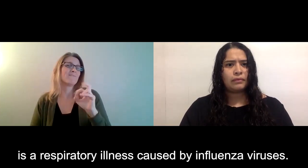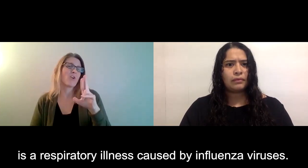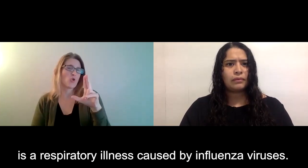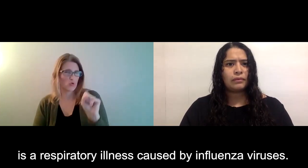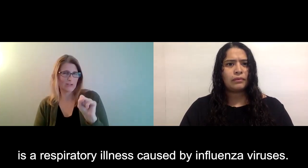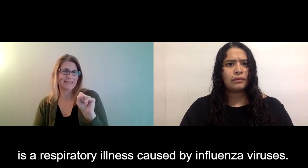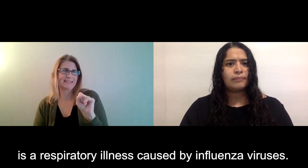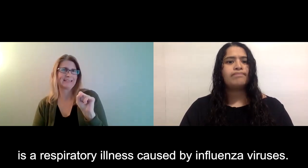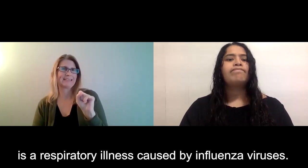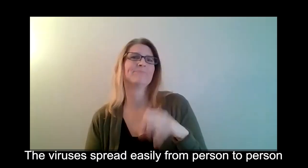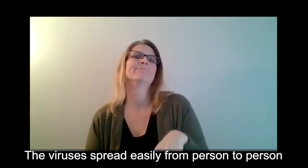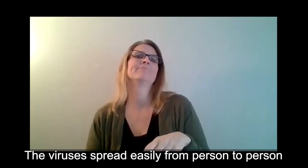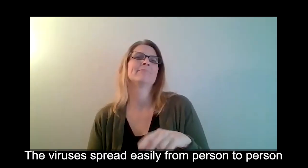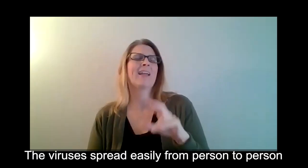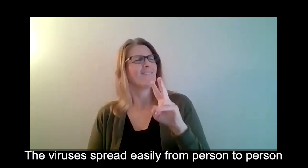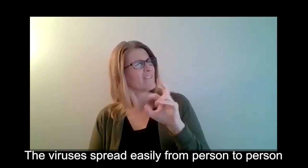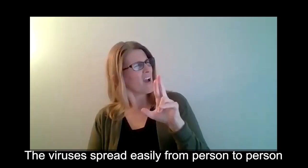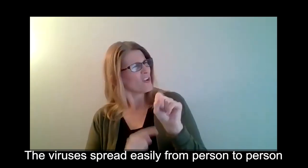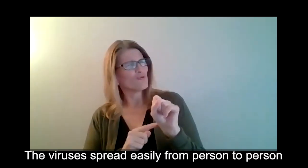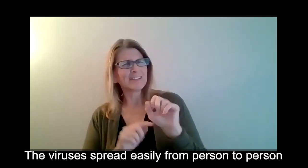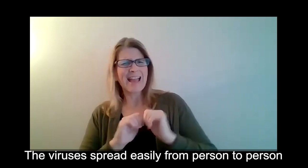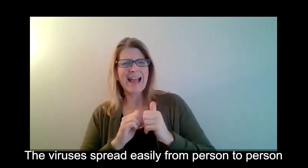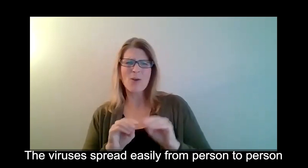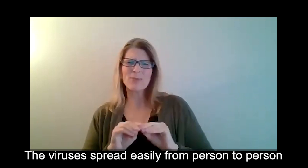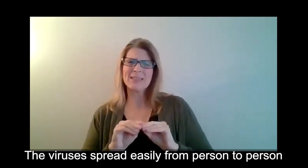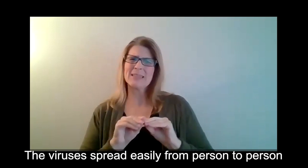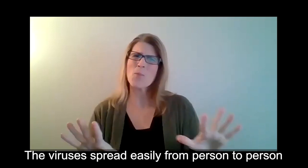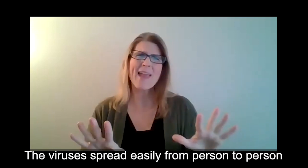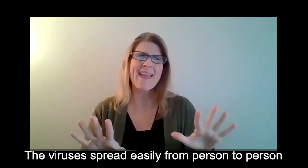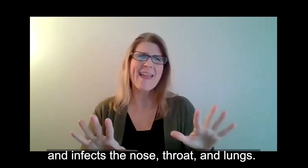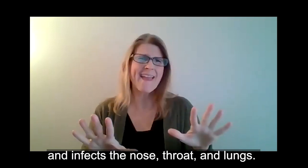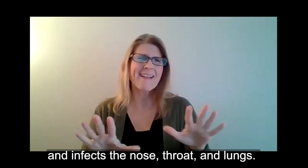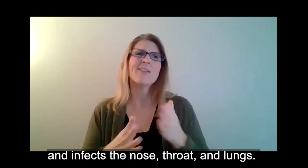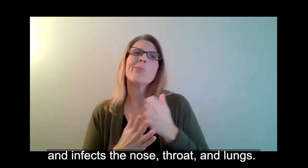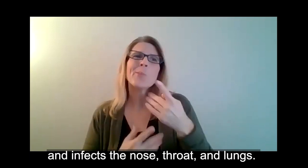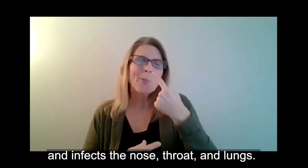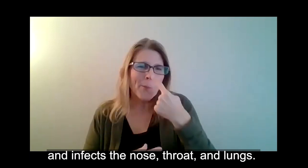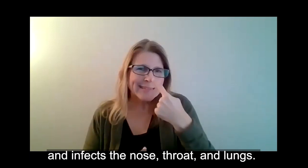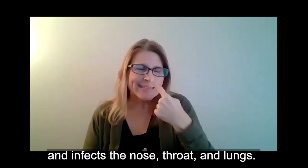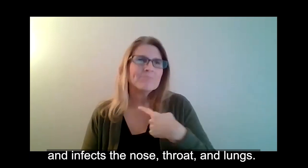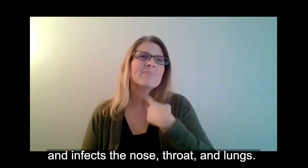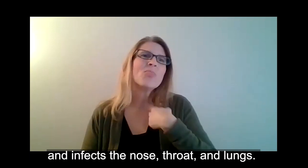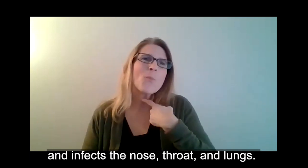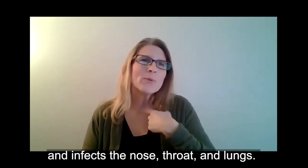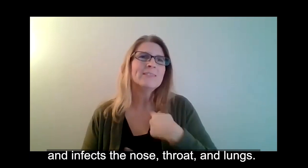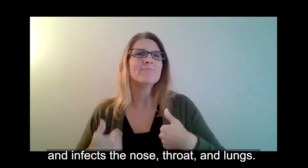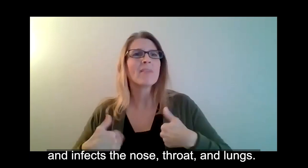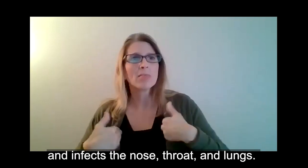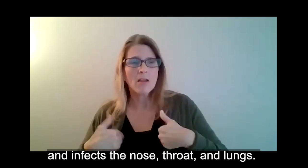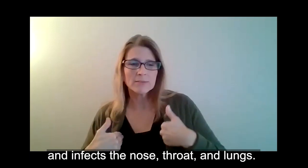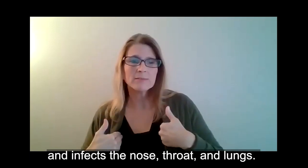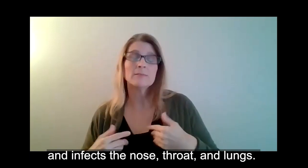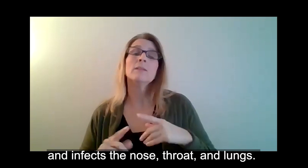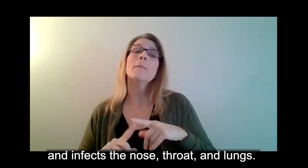The virus is spread easily from person to person and infects the nose, throat,